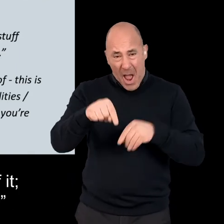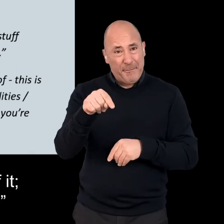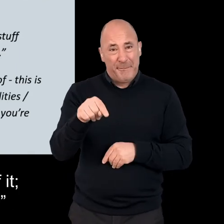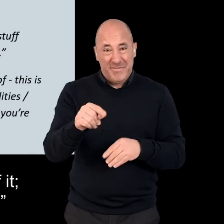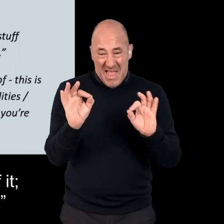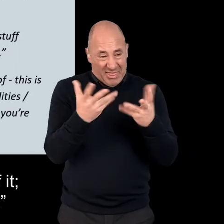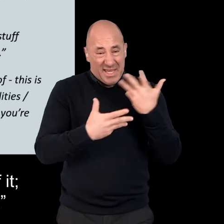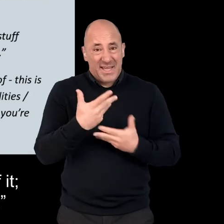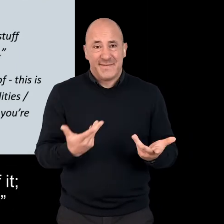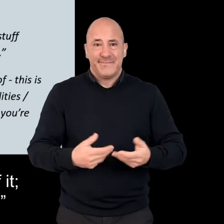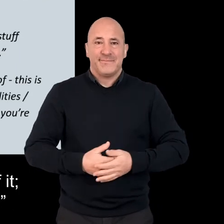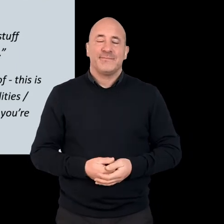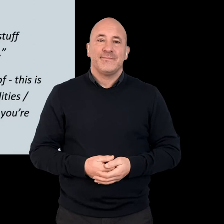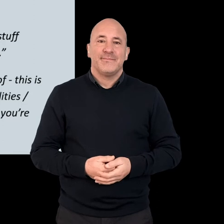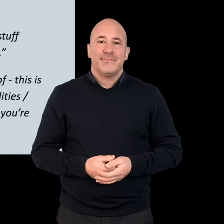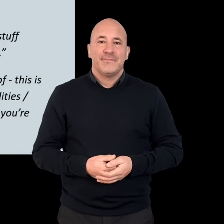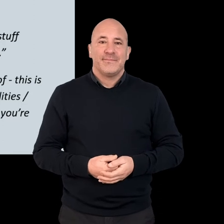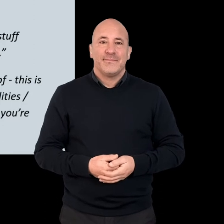This is how you use it here.